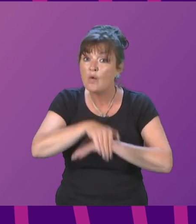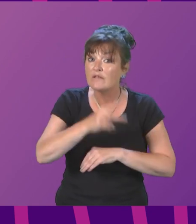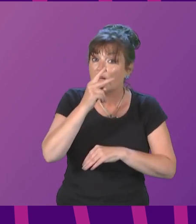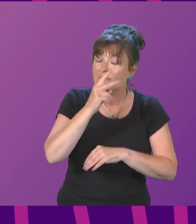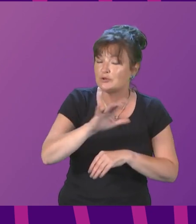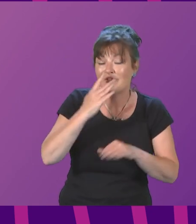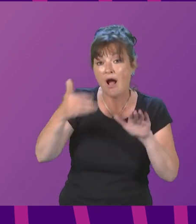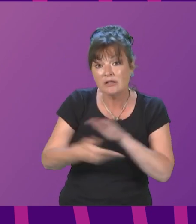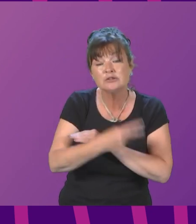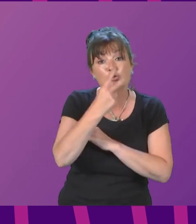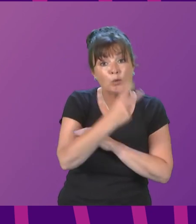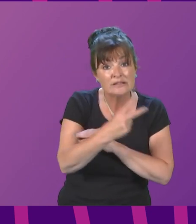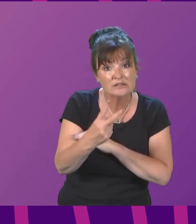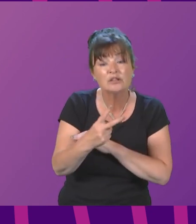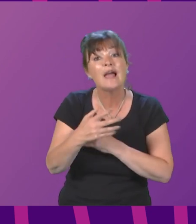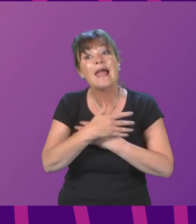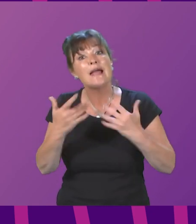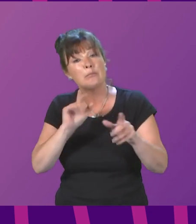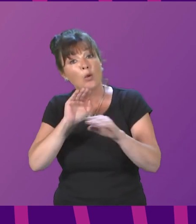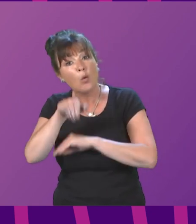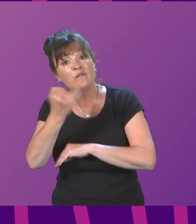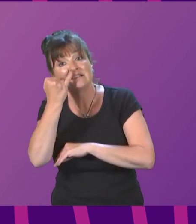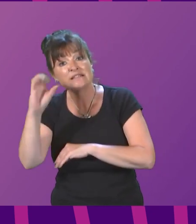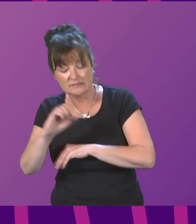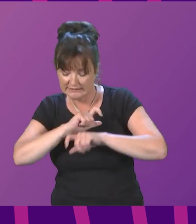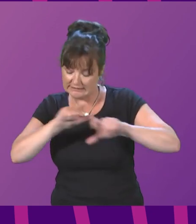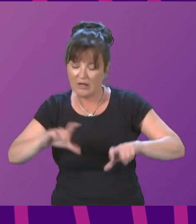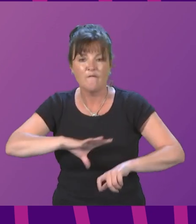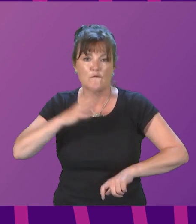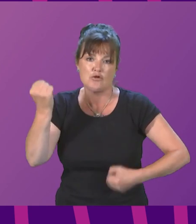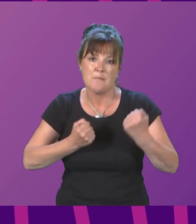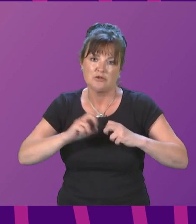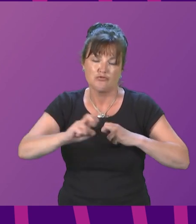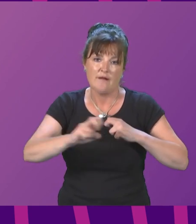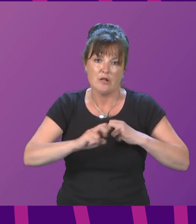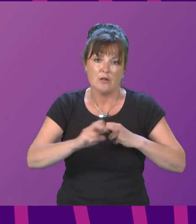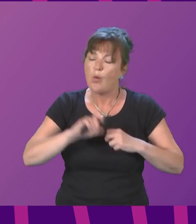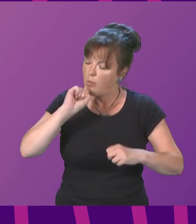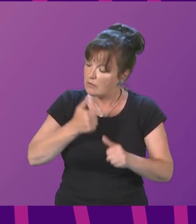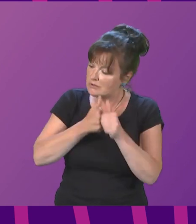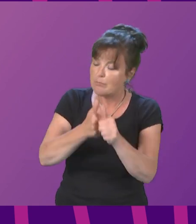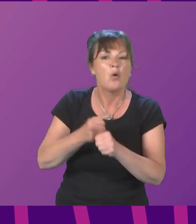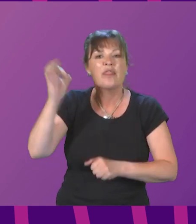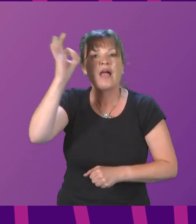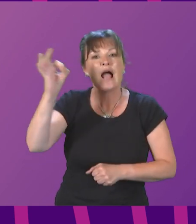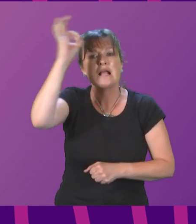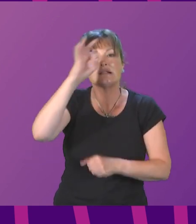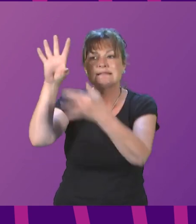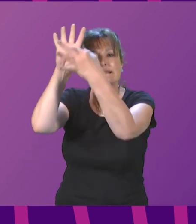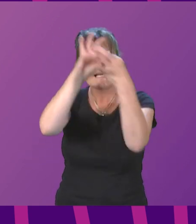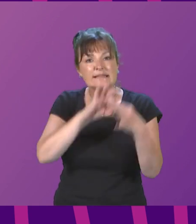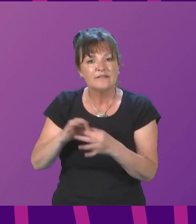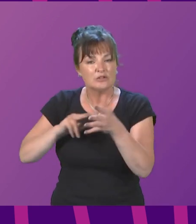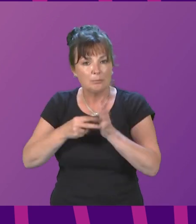We will invest in vital improvements to ferry services and consult on the new island's connectivity plan. We will support the shift to electric road